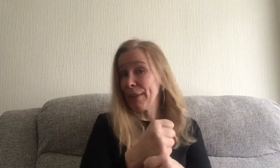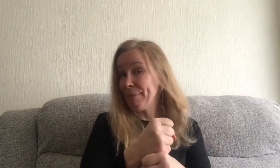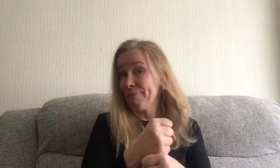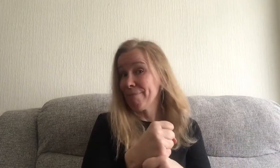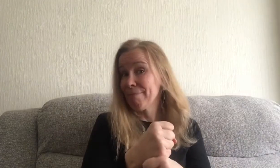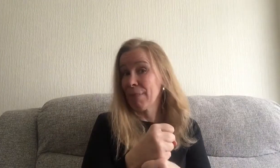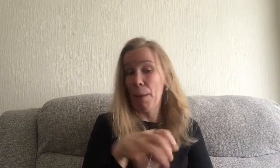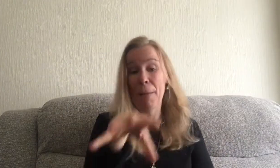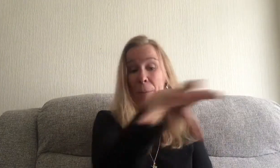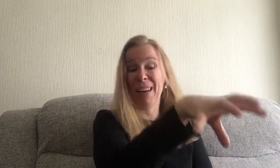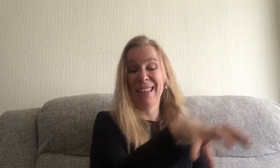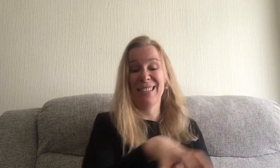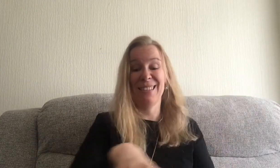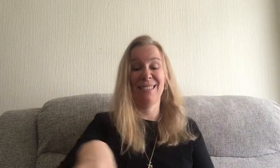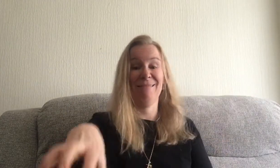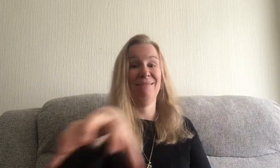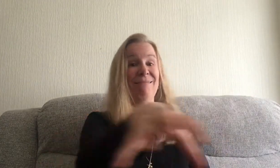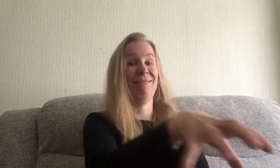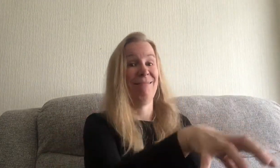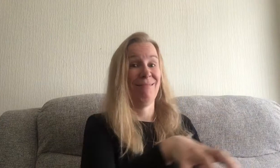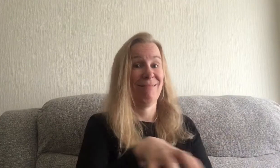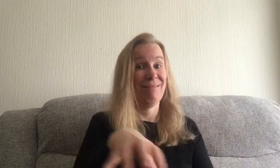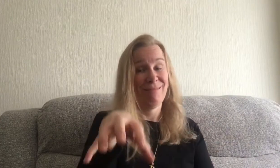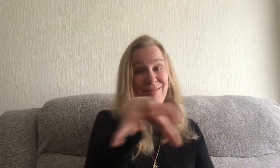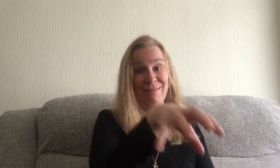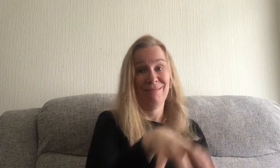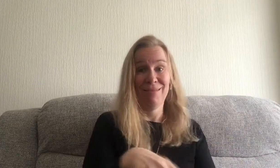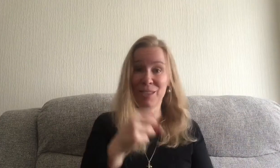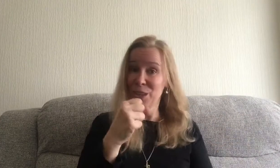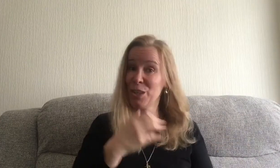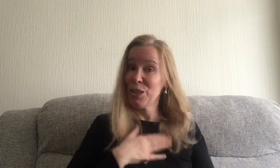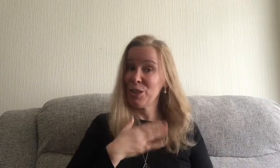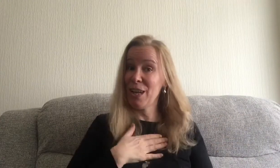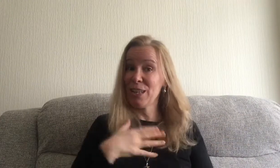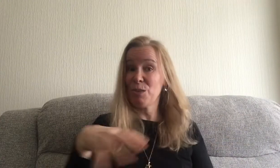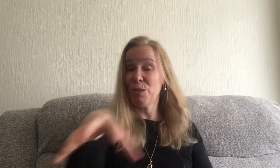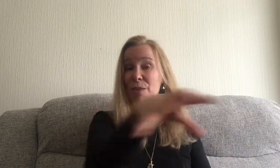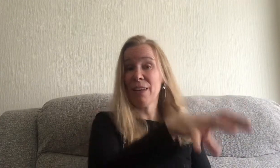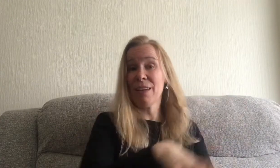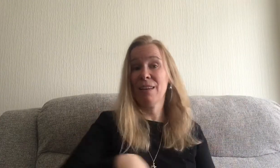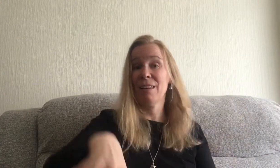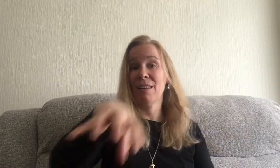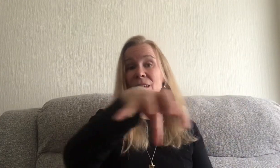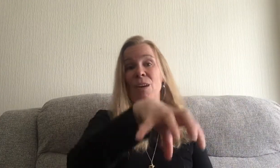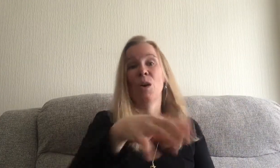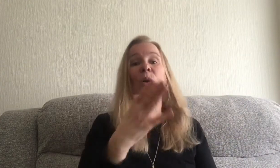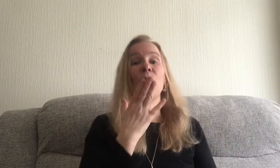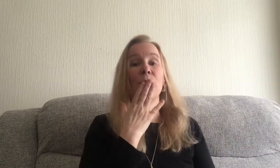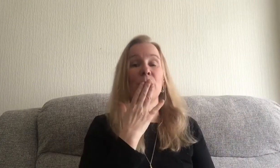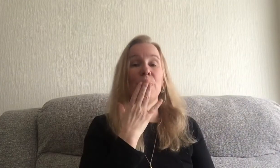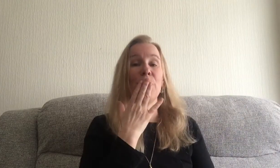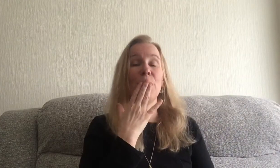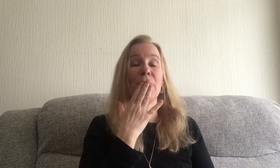about places do you like geography was it boring